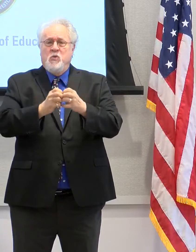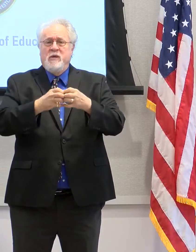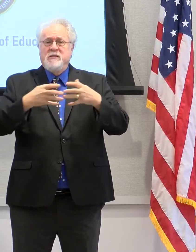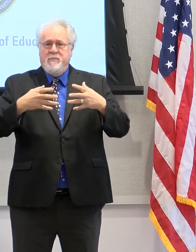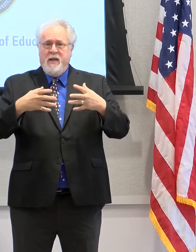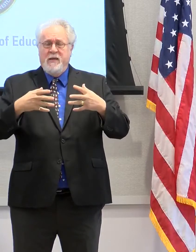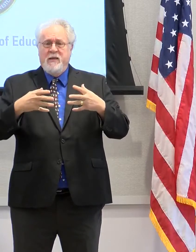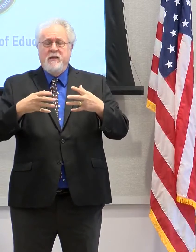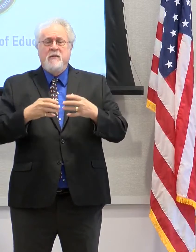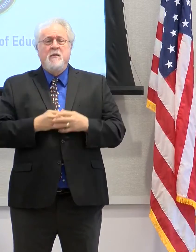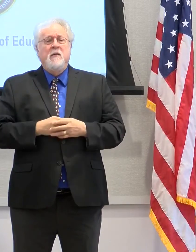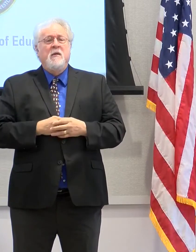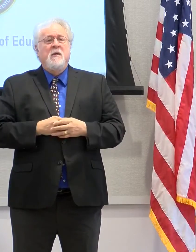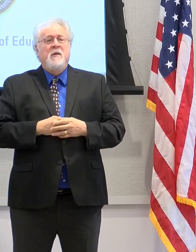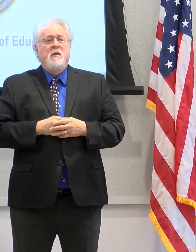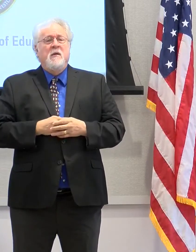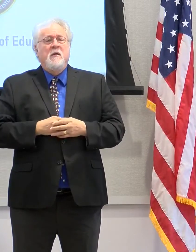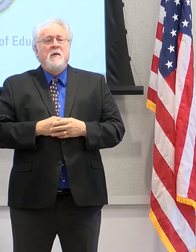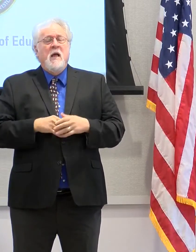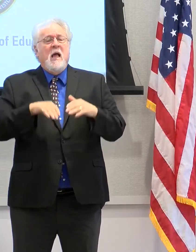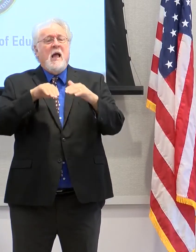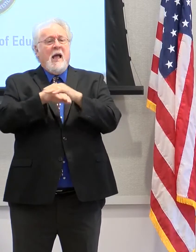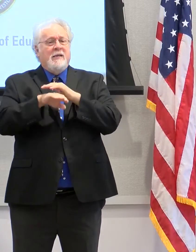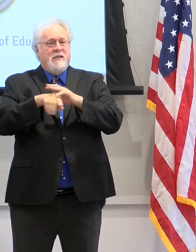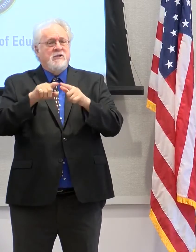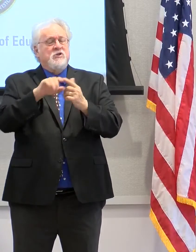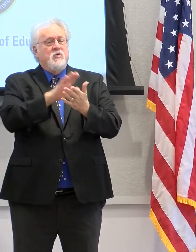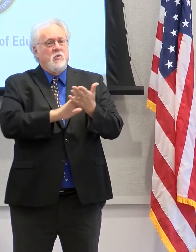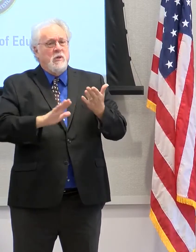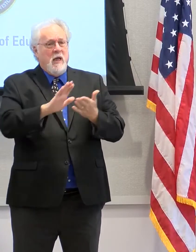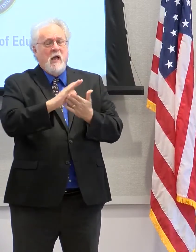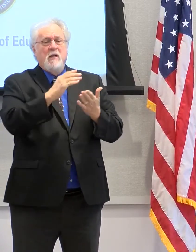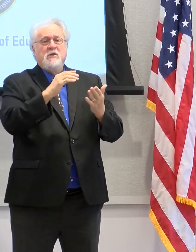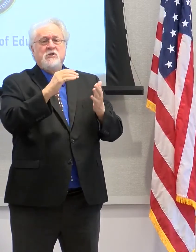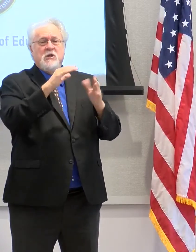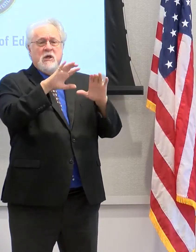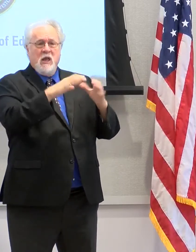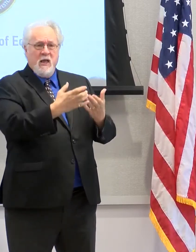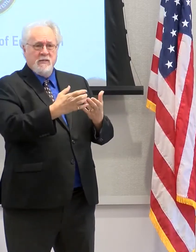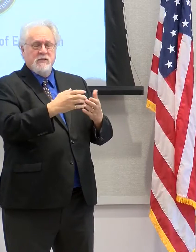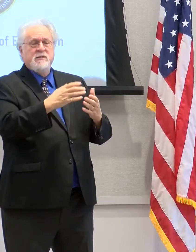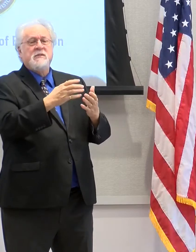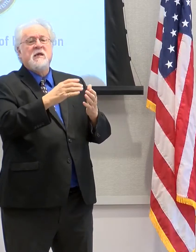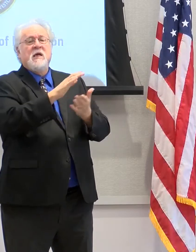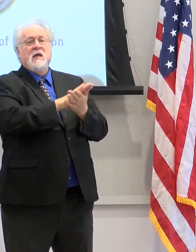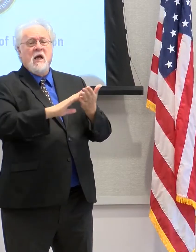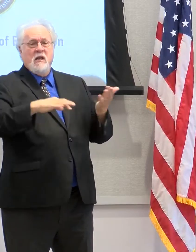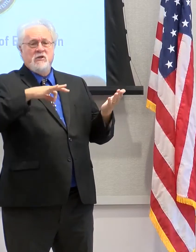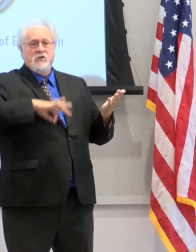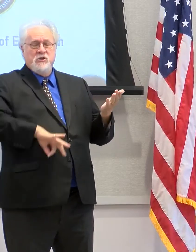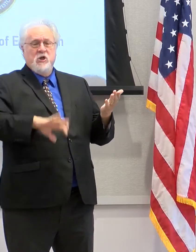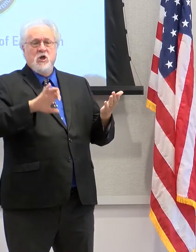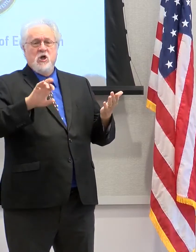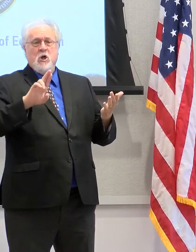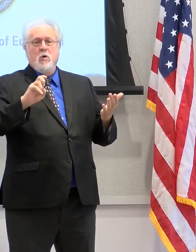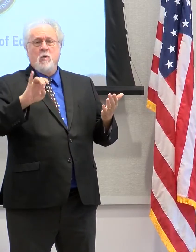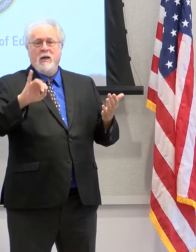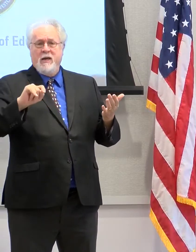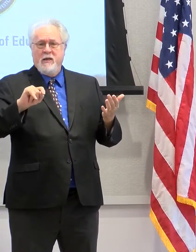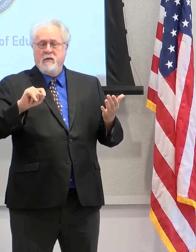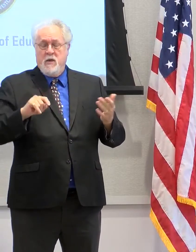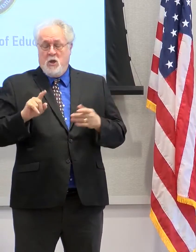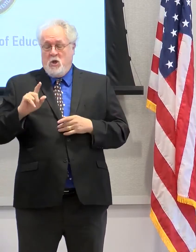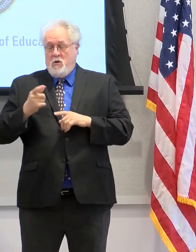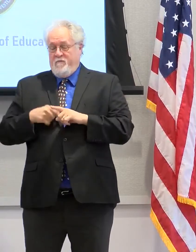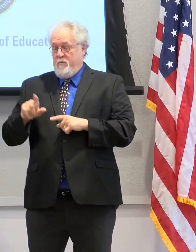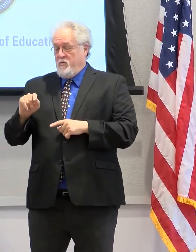through this partnership, access to college coursework or college credit. And so since 2014,